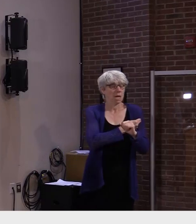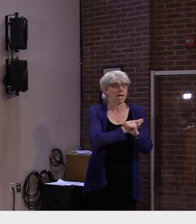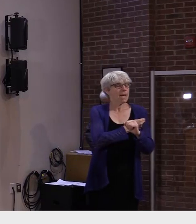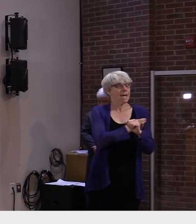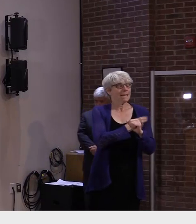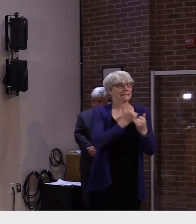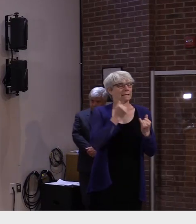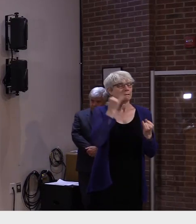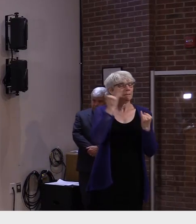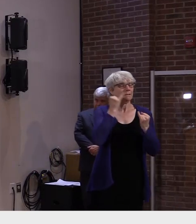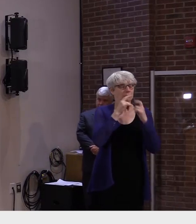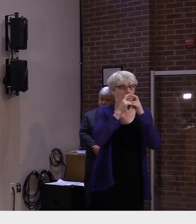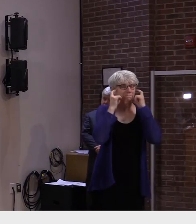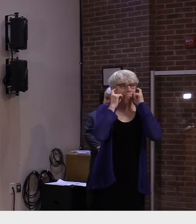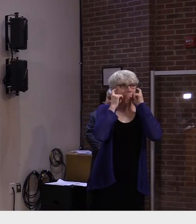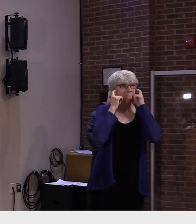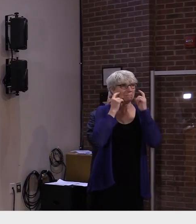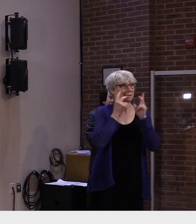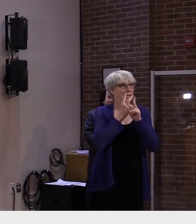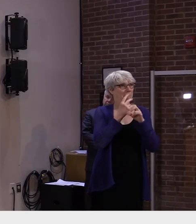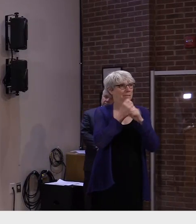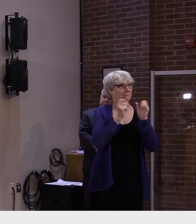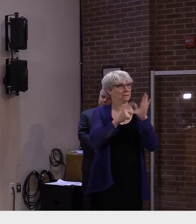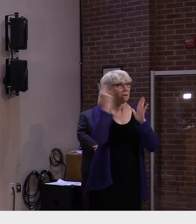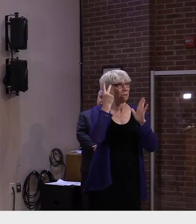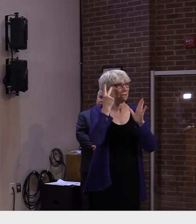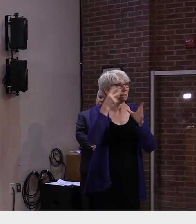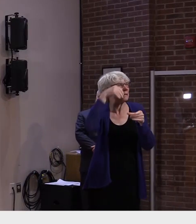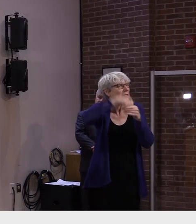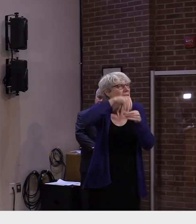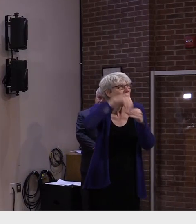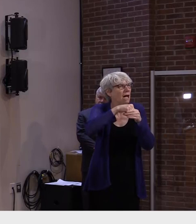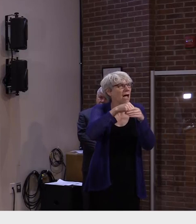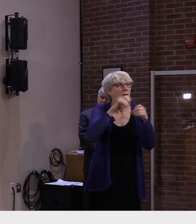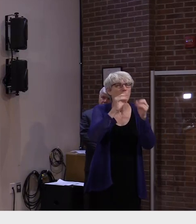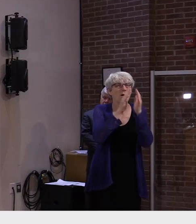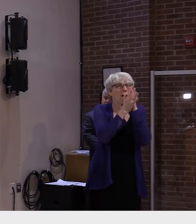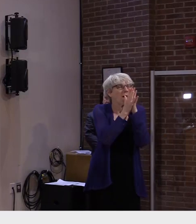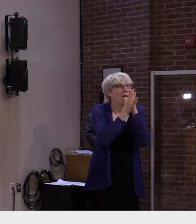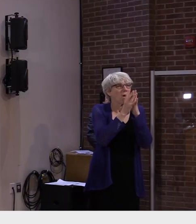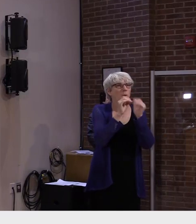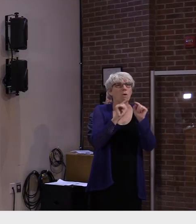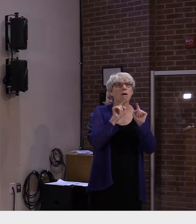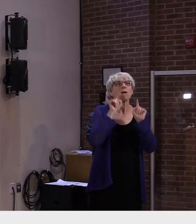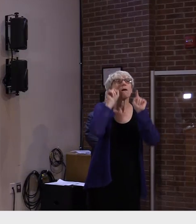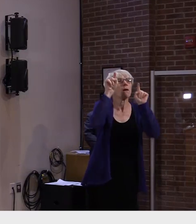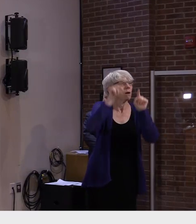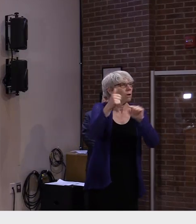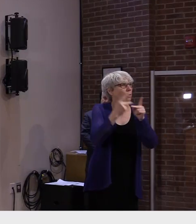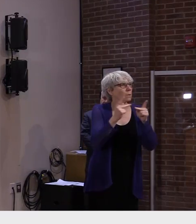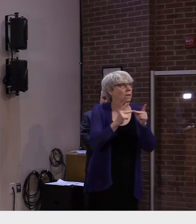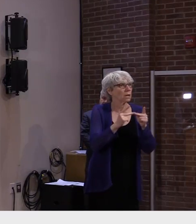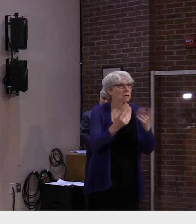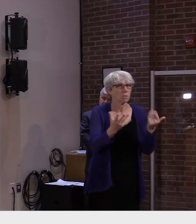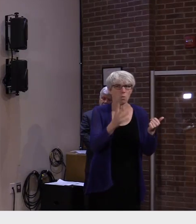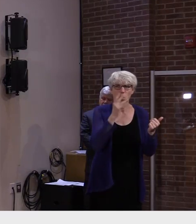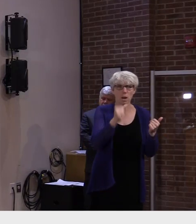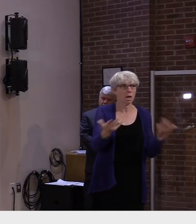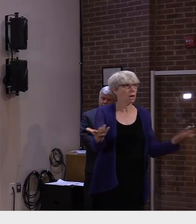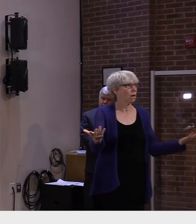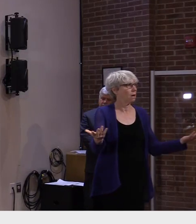extra extra layer of protection indoors especially if it's crowded or if you travel that's okay too